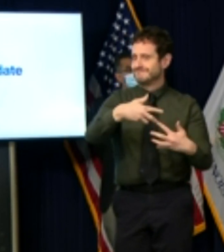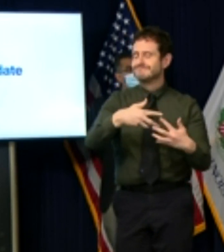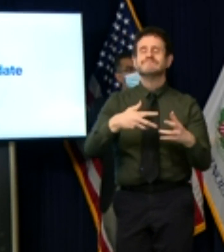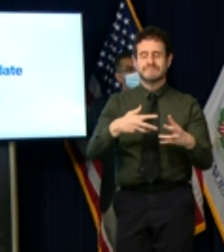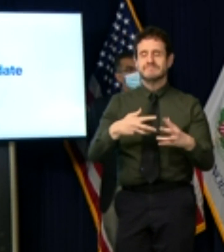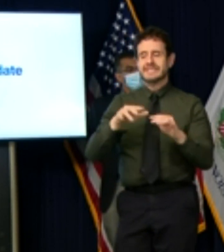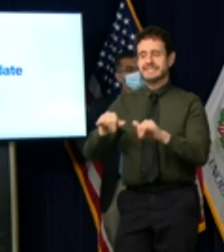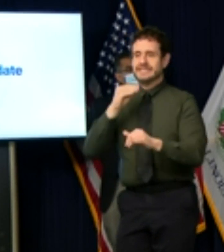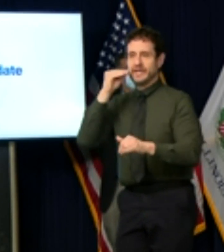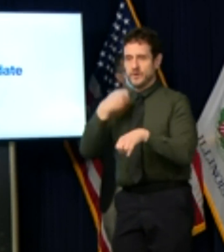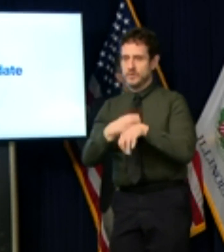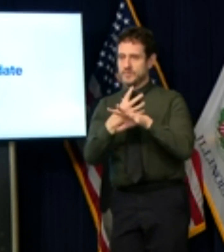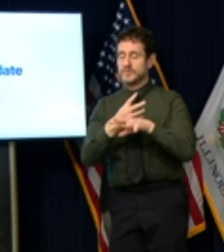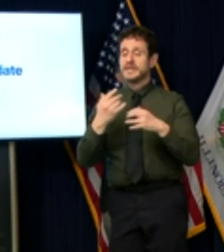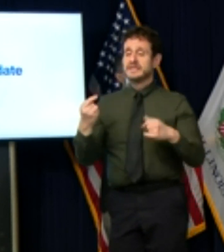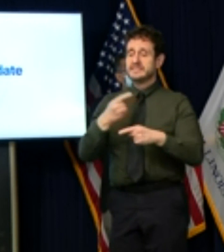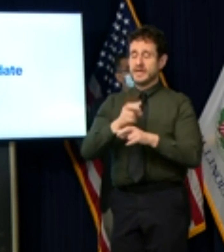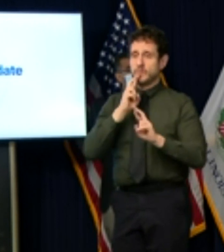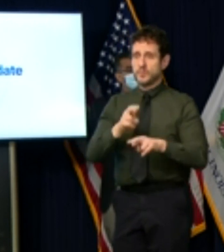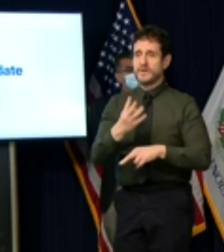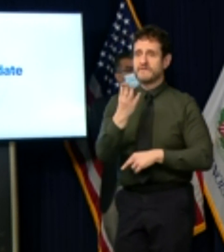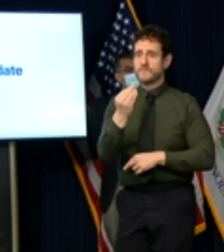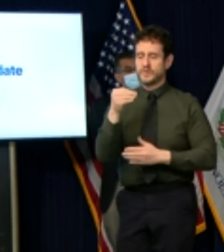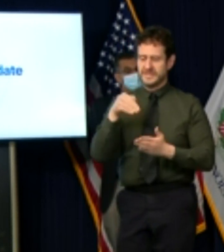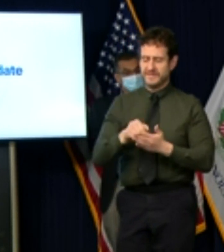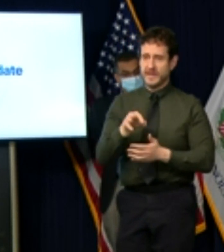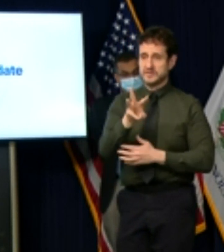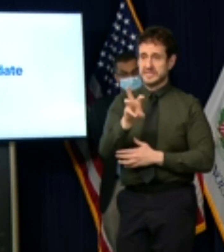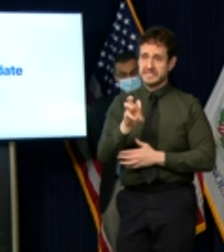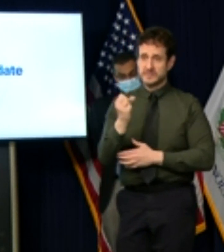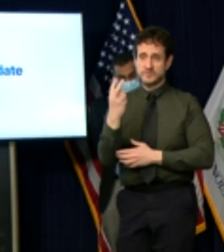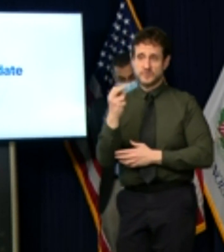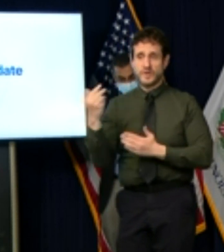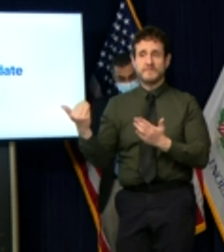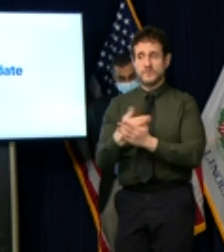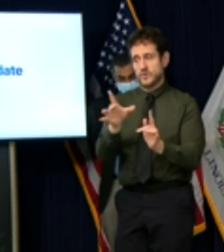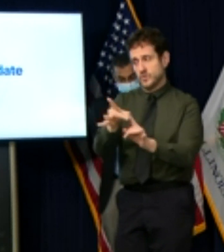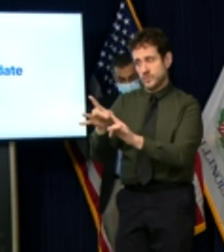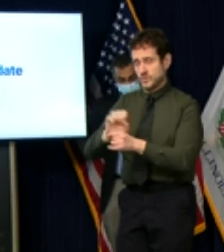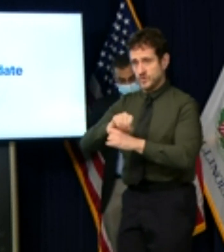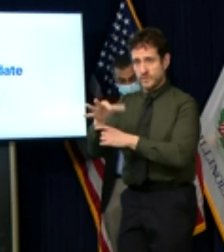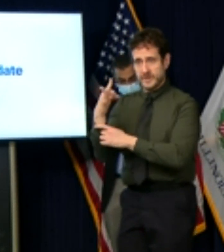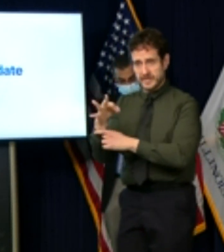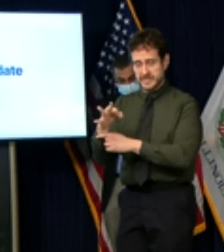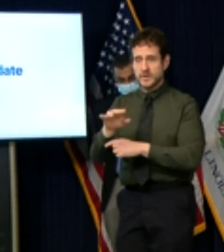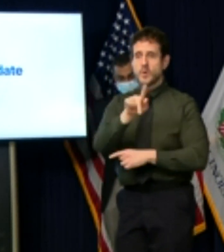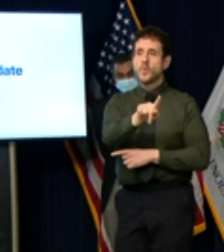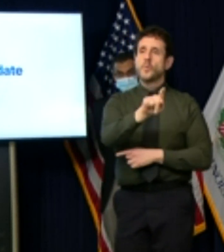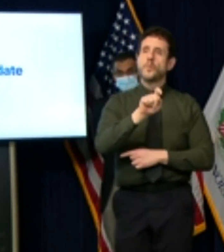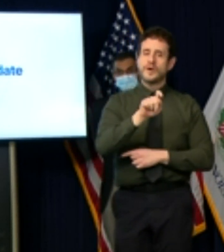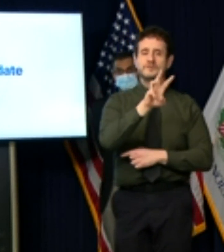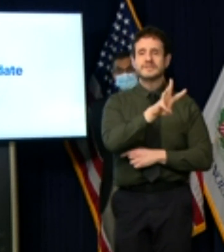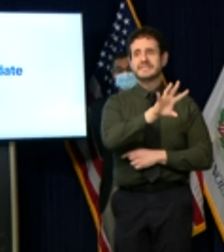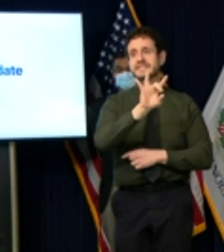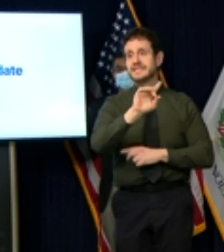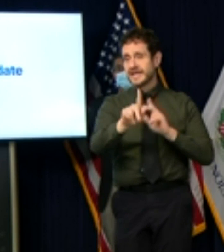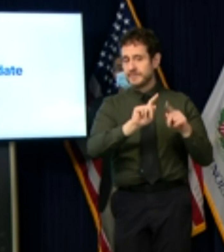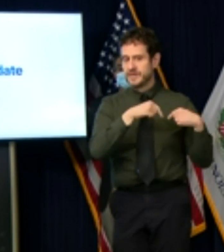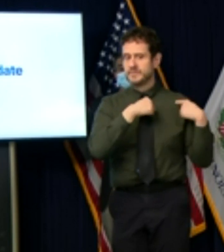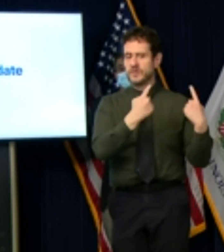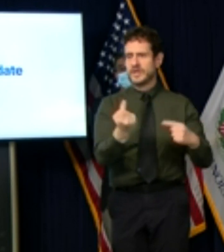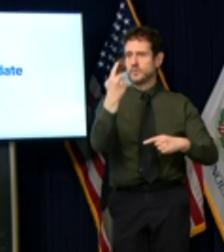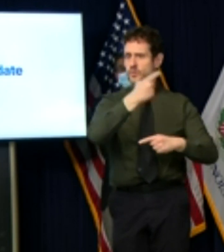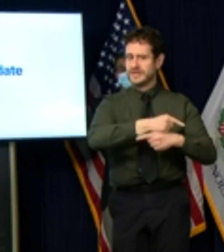612 new cases and 168 additional deaths that includes